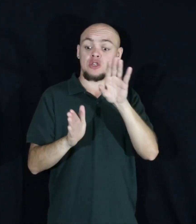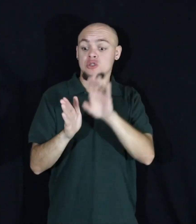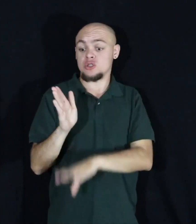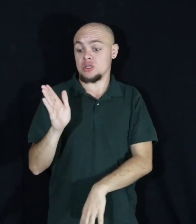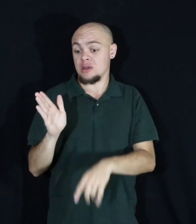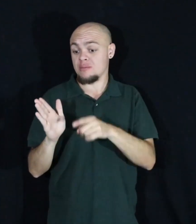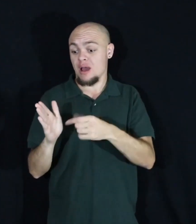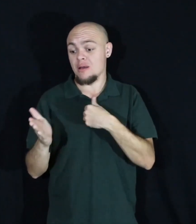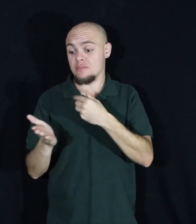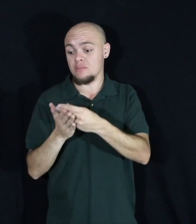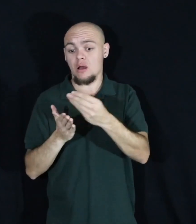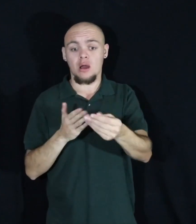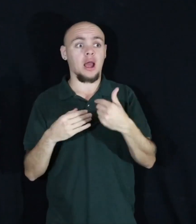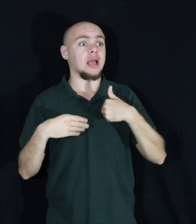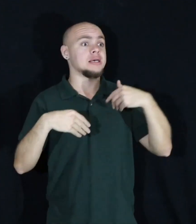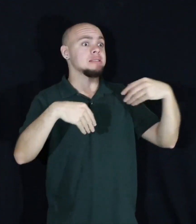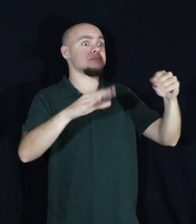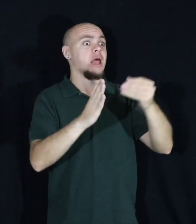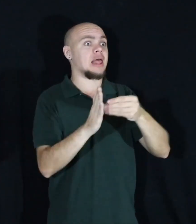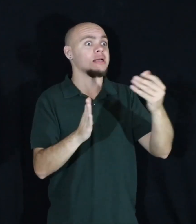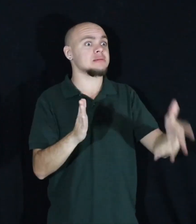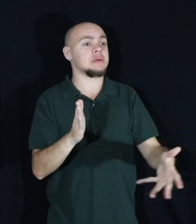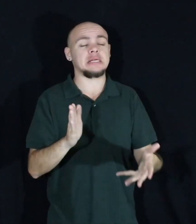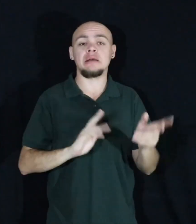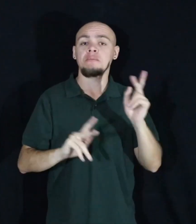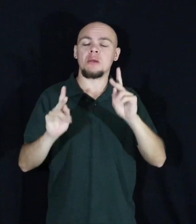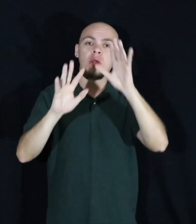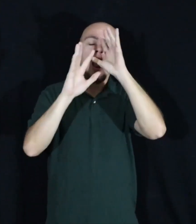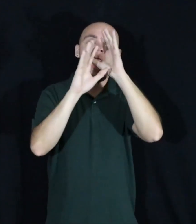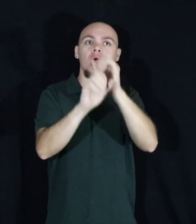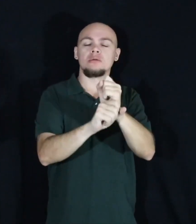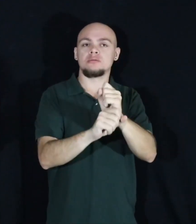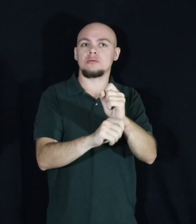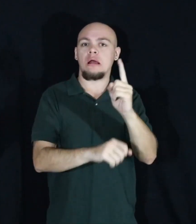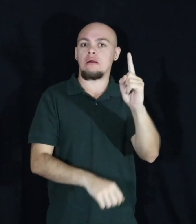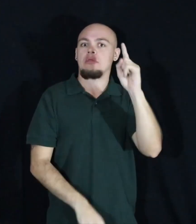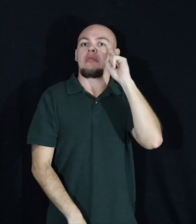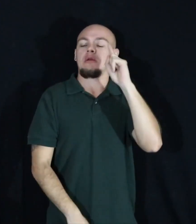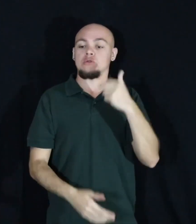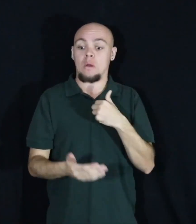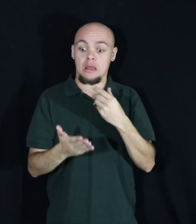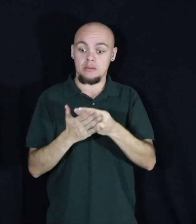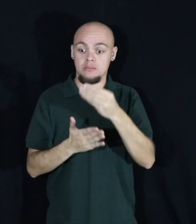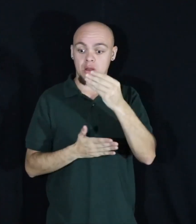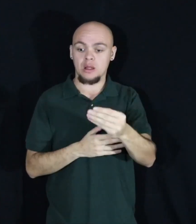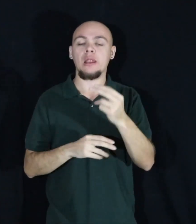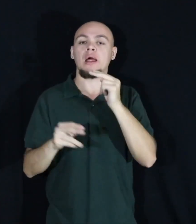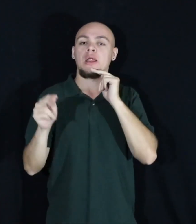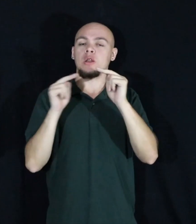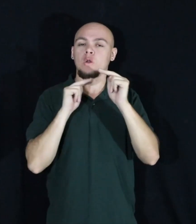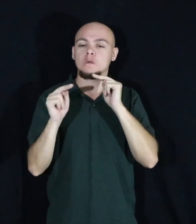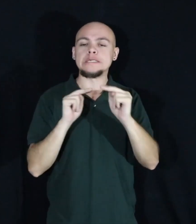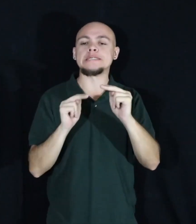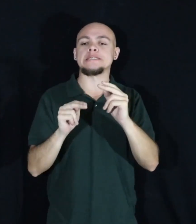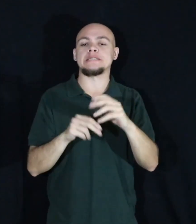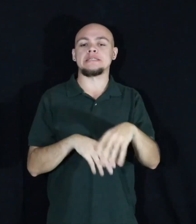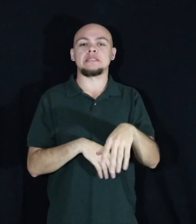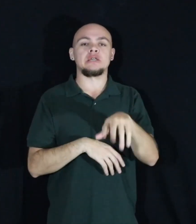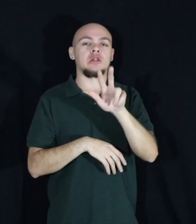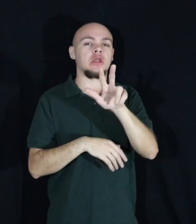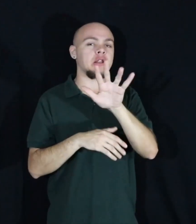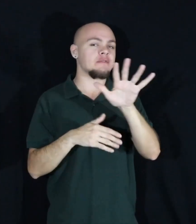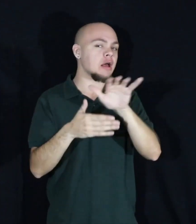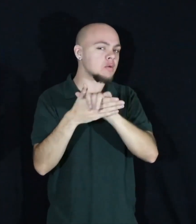expensively. It was the perfect thing, I thought that everybody else would think. So I made the acquisition. I negotiated hard. It was $35.